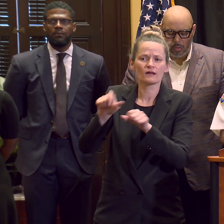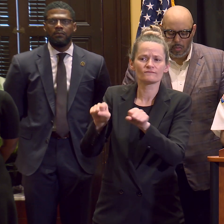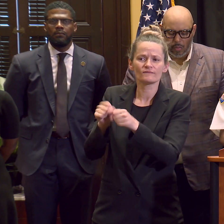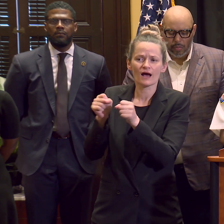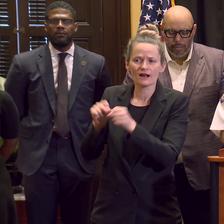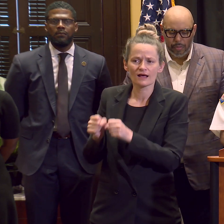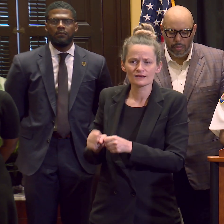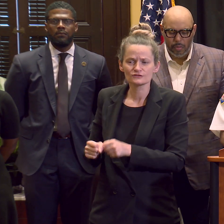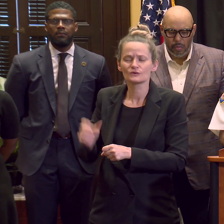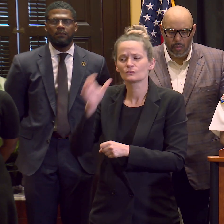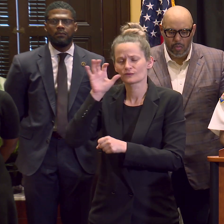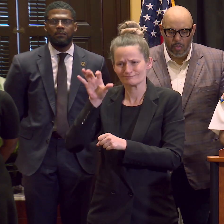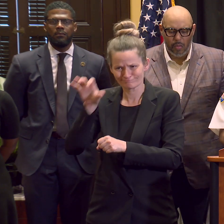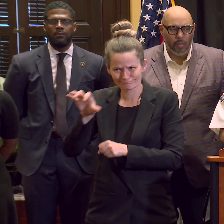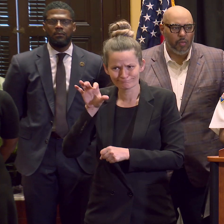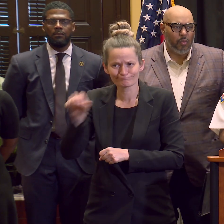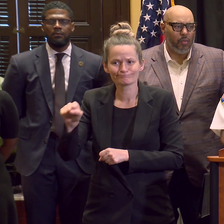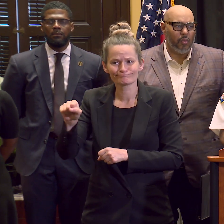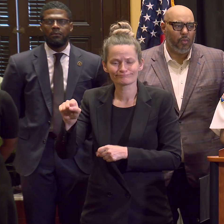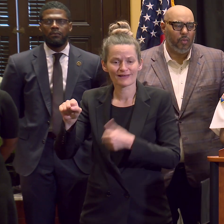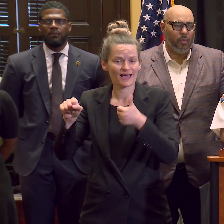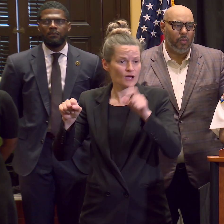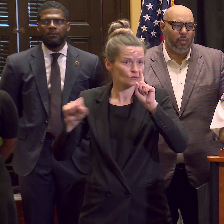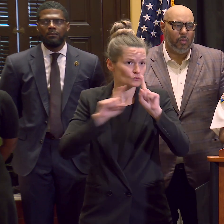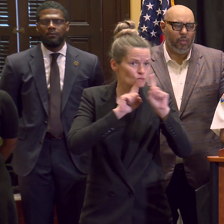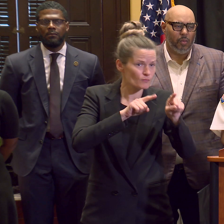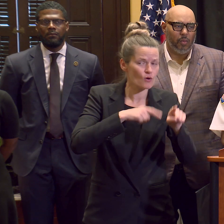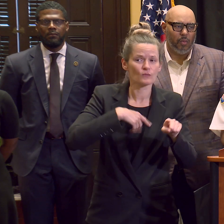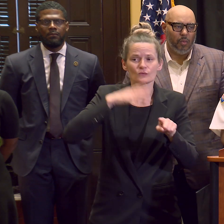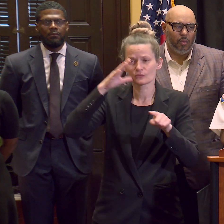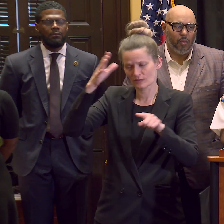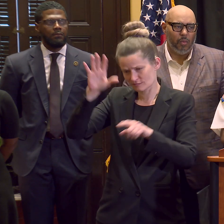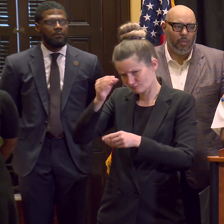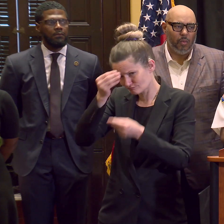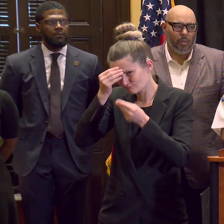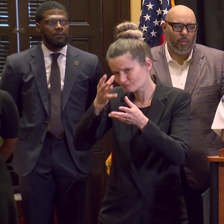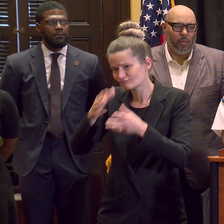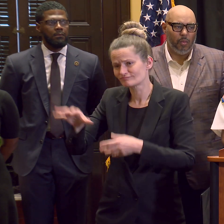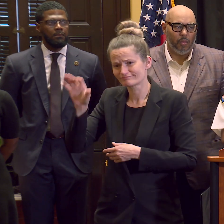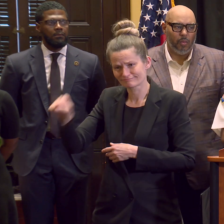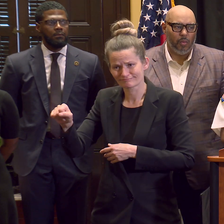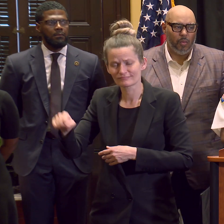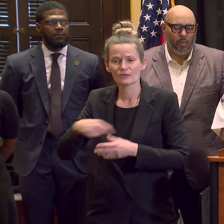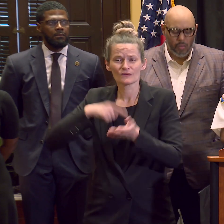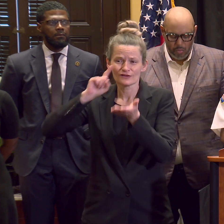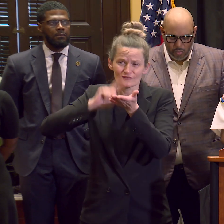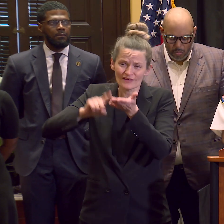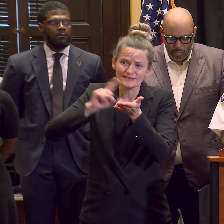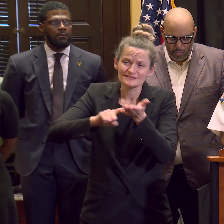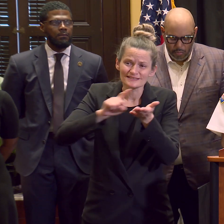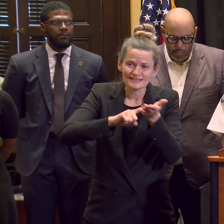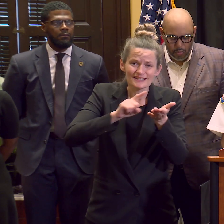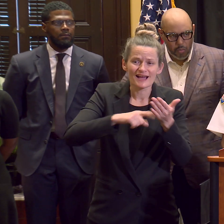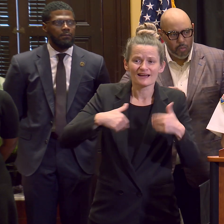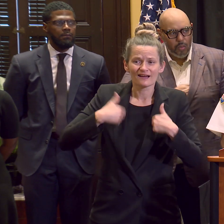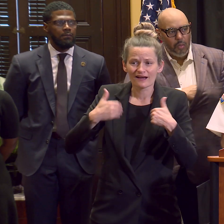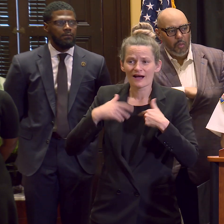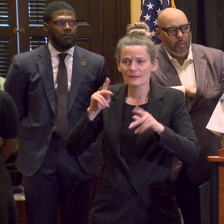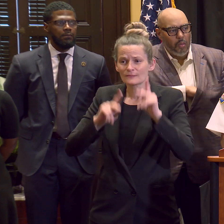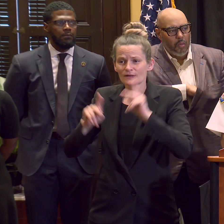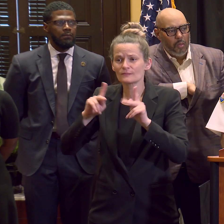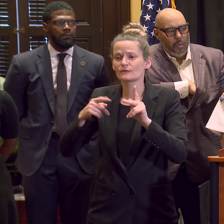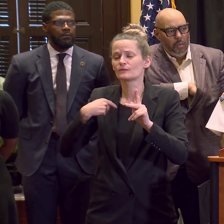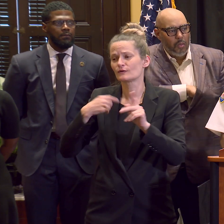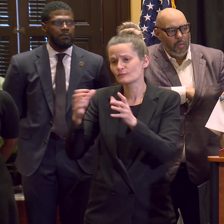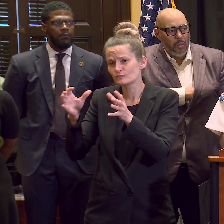So when you report that to us, we will come and we will investigate. And when we have these people, we will make the arrest for crimes